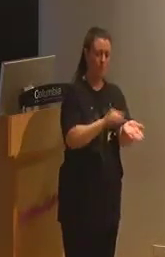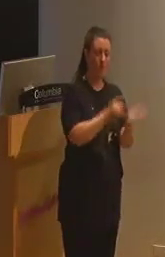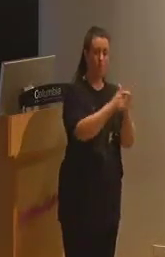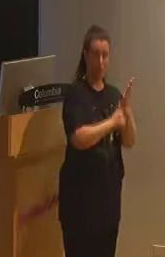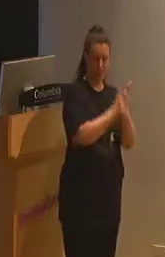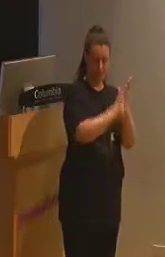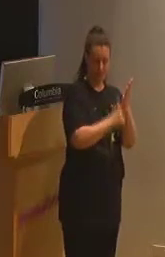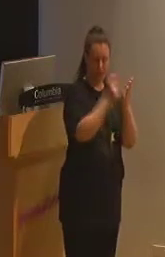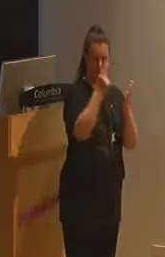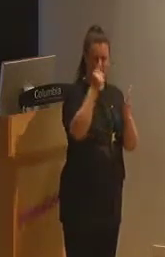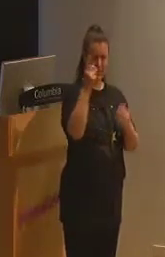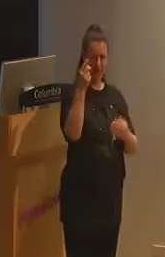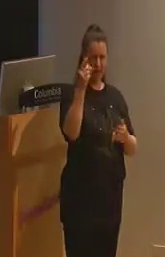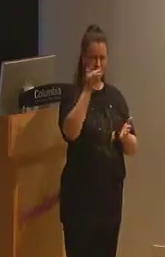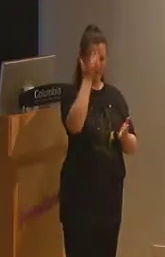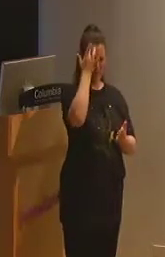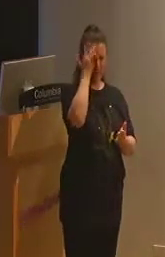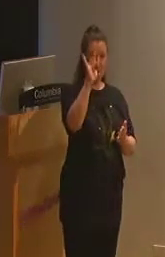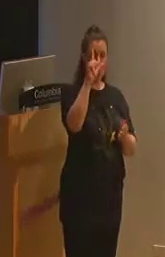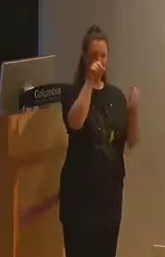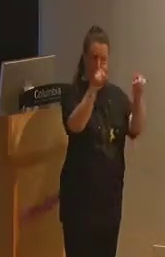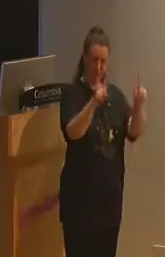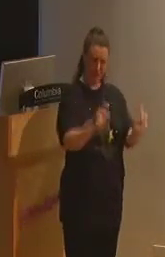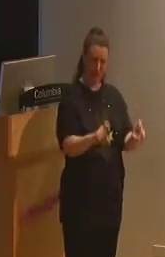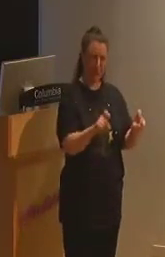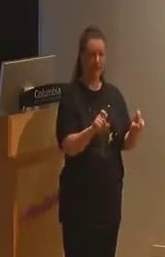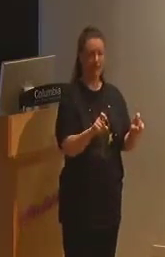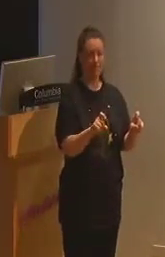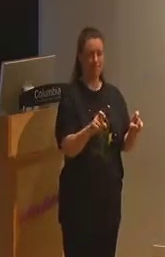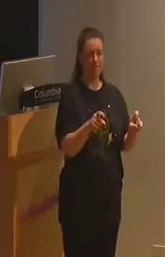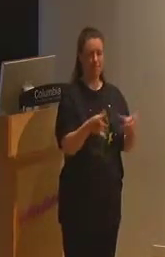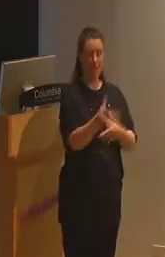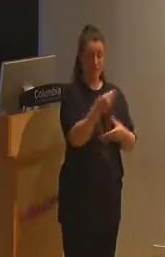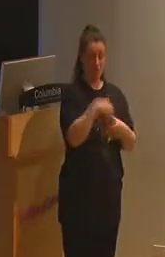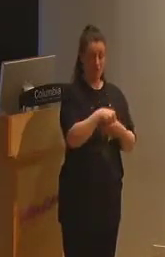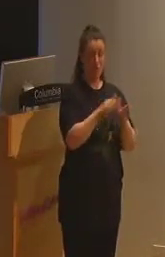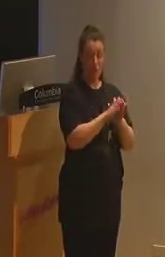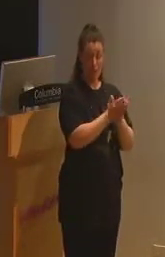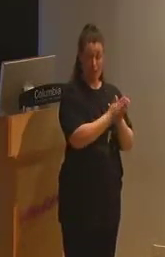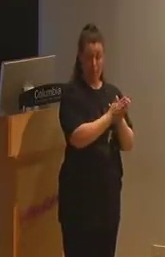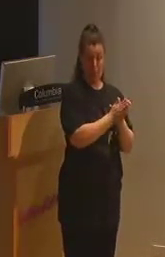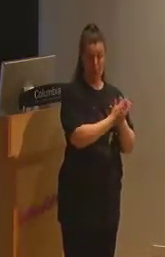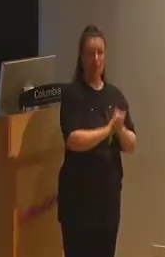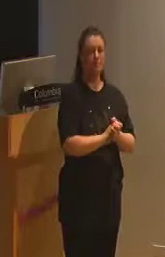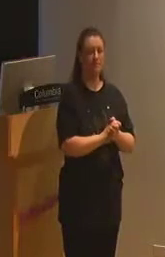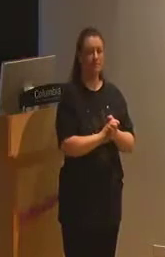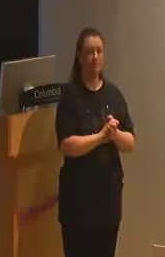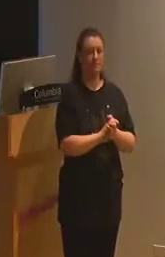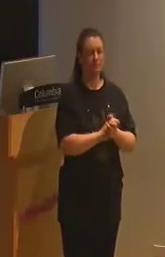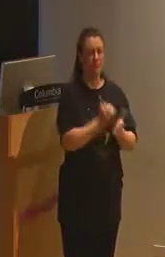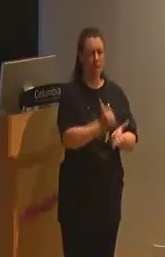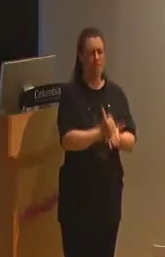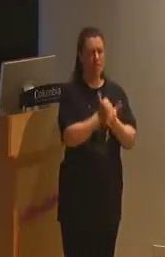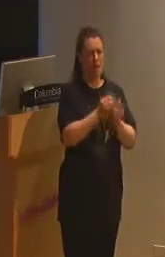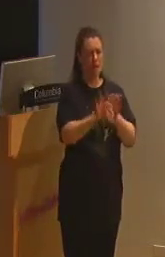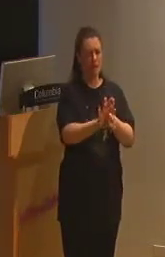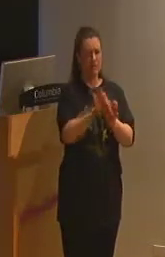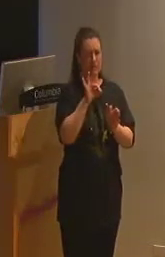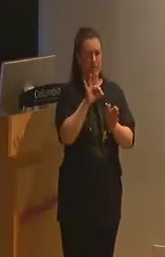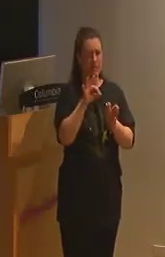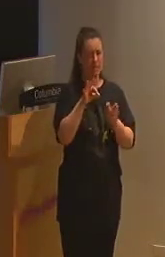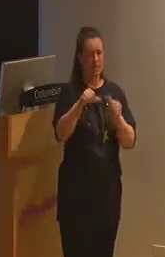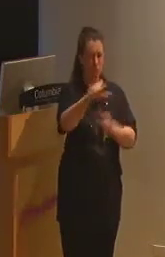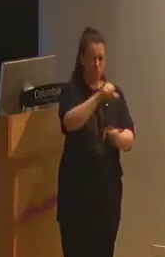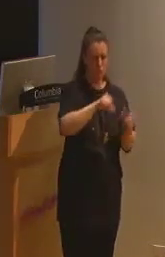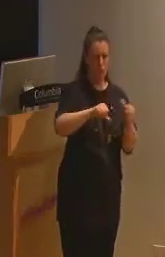intelligence testing, end quote. Traces of the surveillance of populations in order to detect social threats and or risks